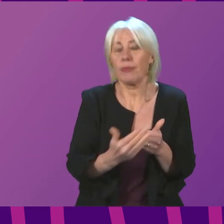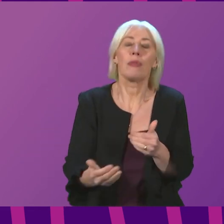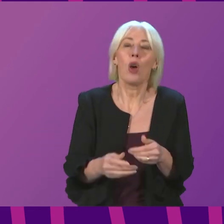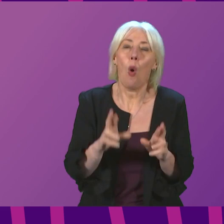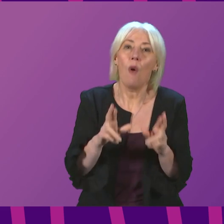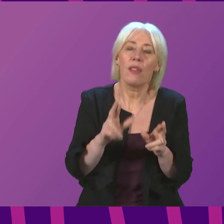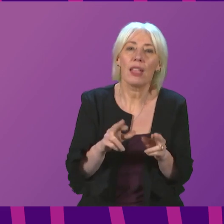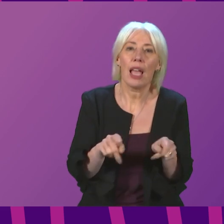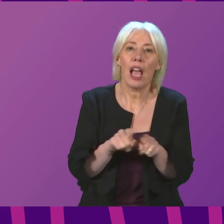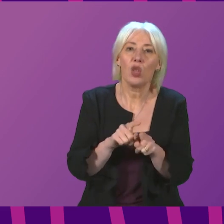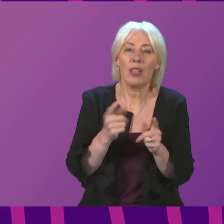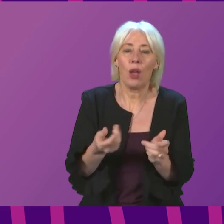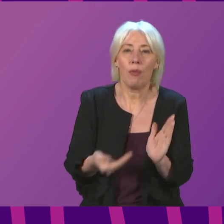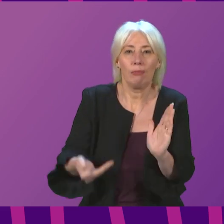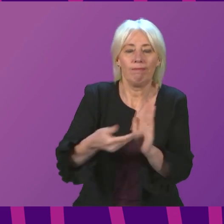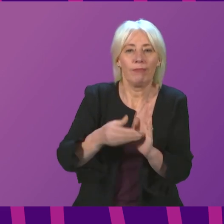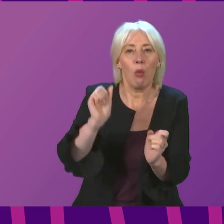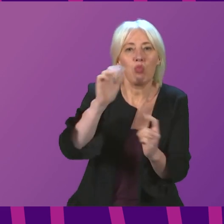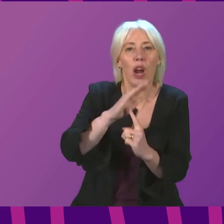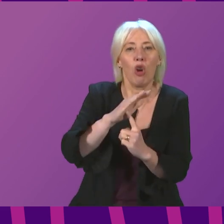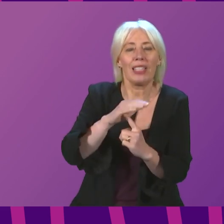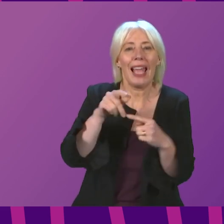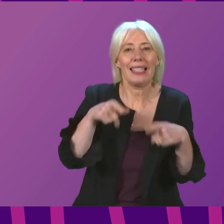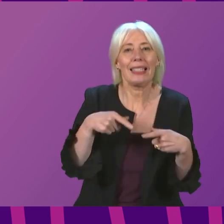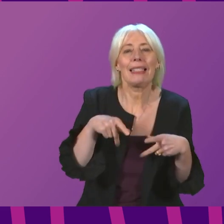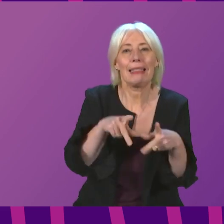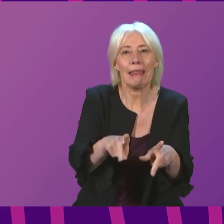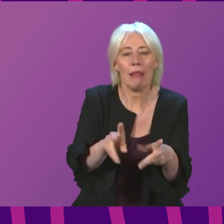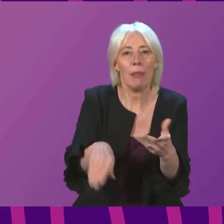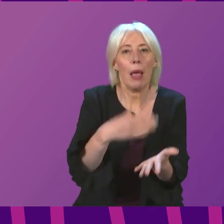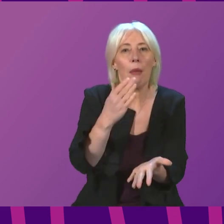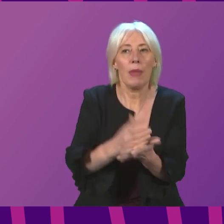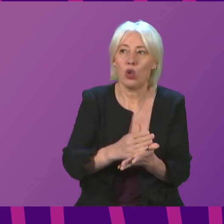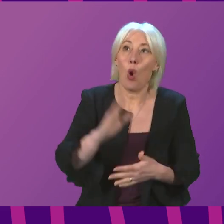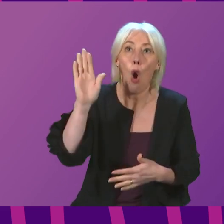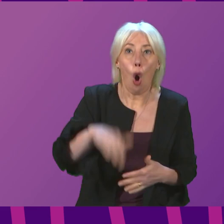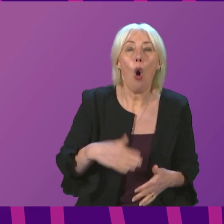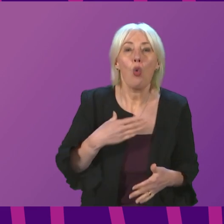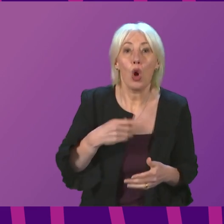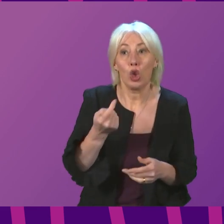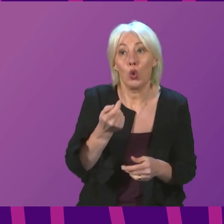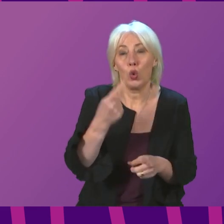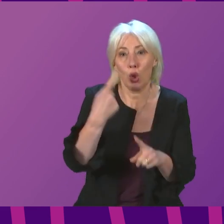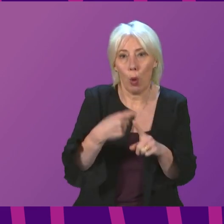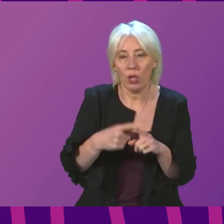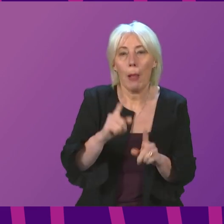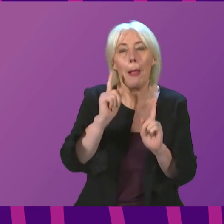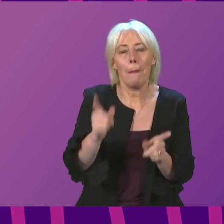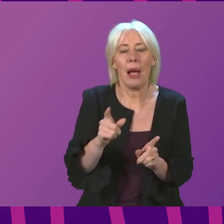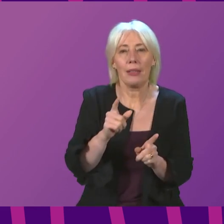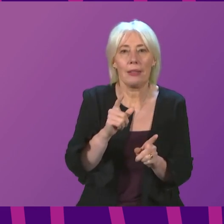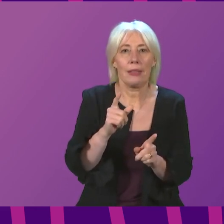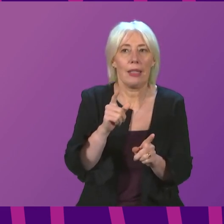also built in some prioritisation within the system to make sure that, while everybody needs test results as quickly as possible, those who most need them quickly